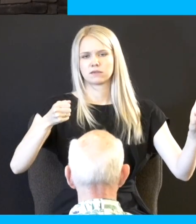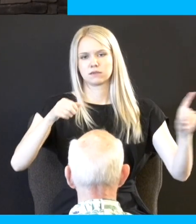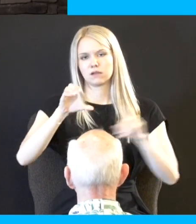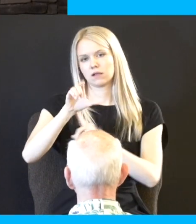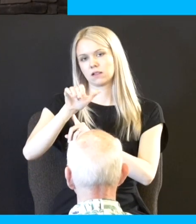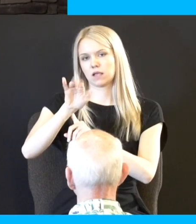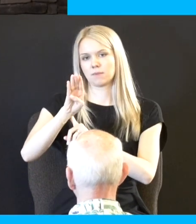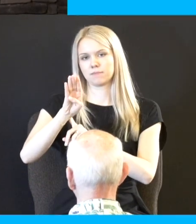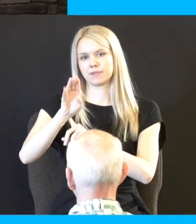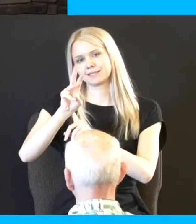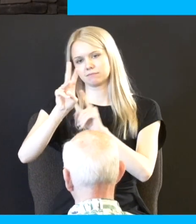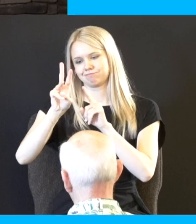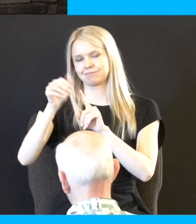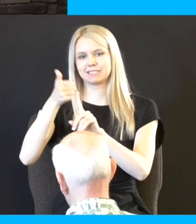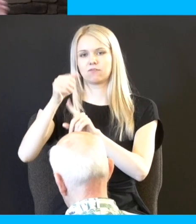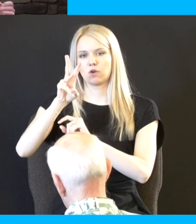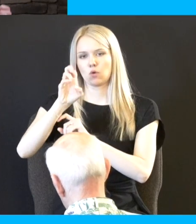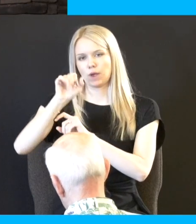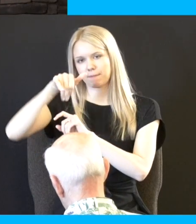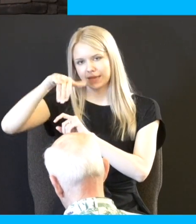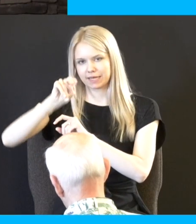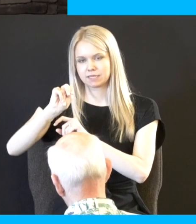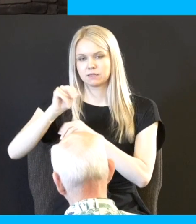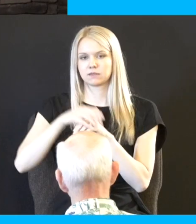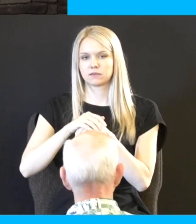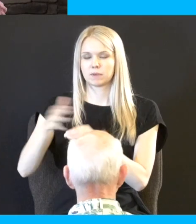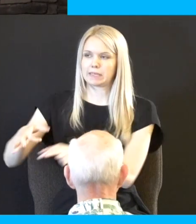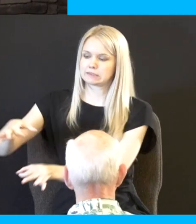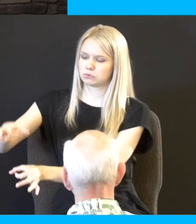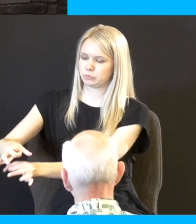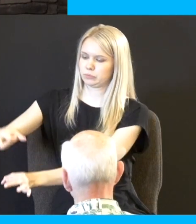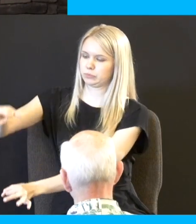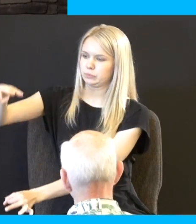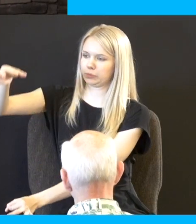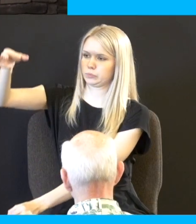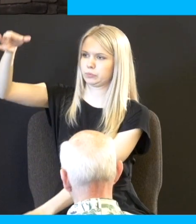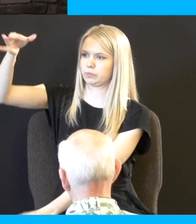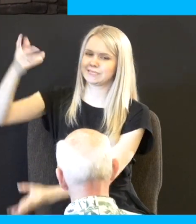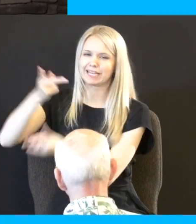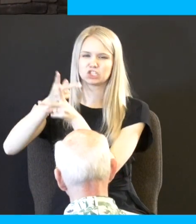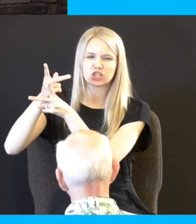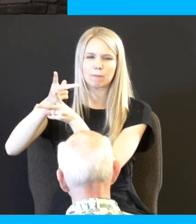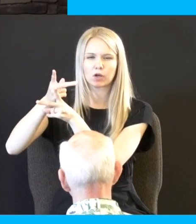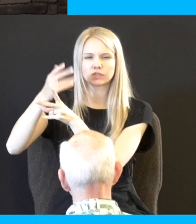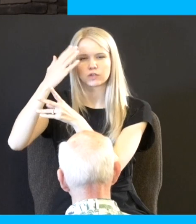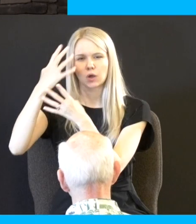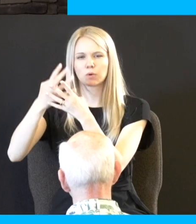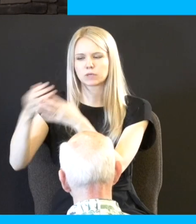a weapon of war a rod or a staff is usually a slender kind of stick used by shepherds to close a gate or to get the sheep moving or whatever